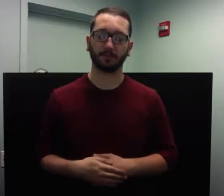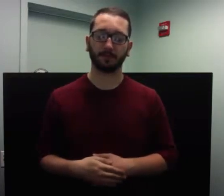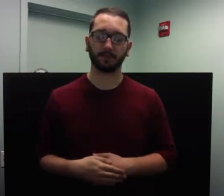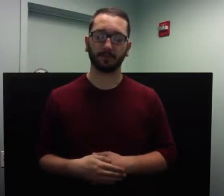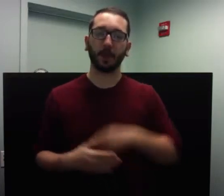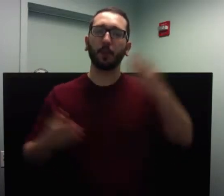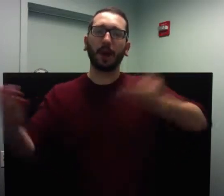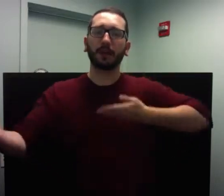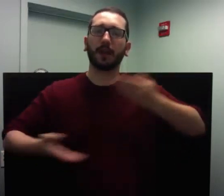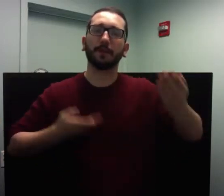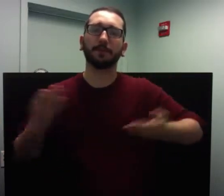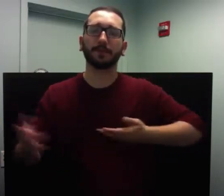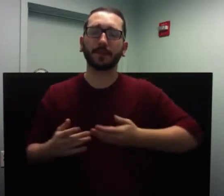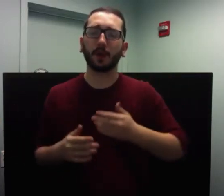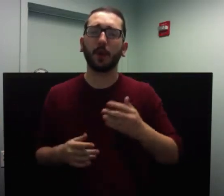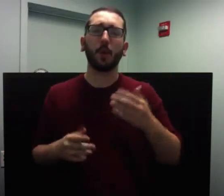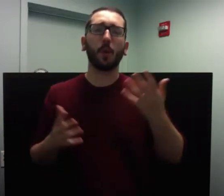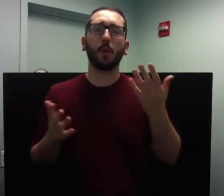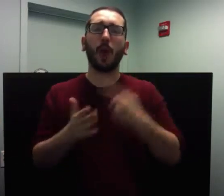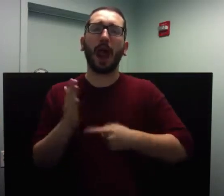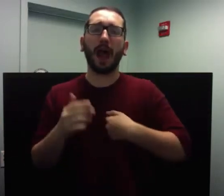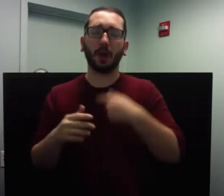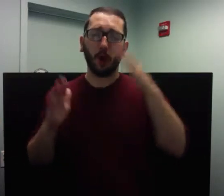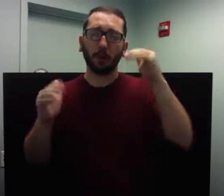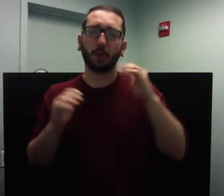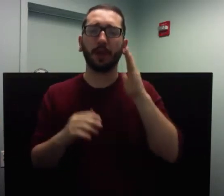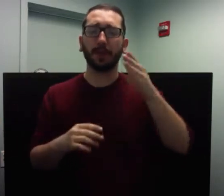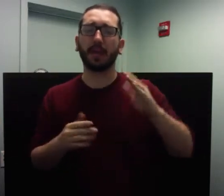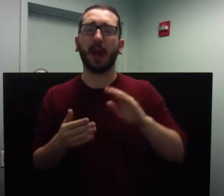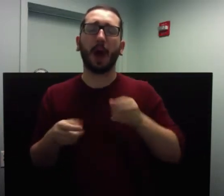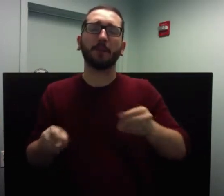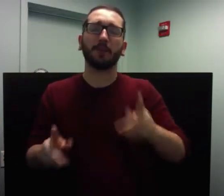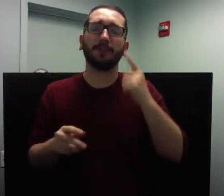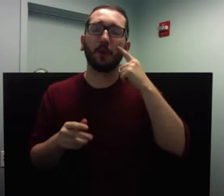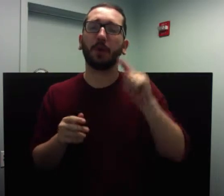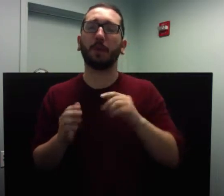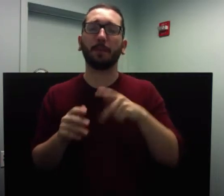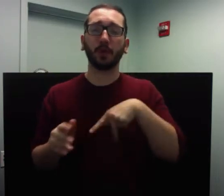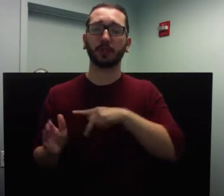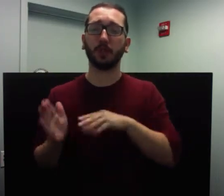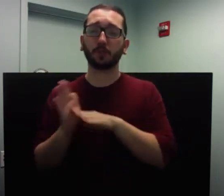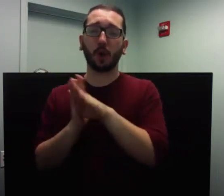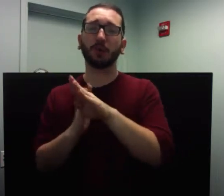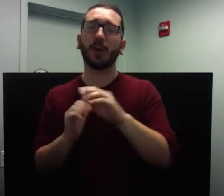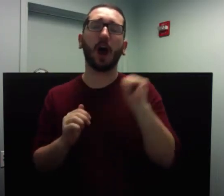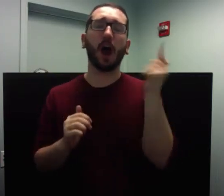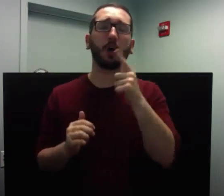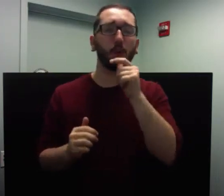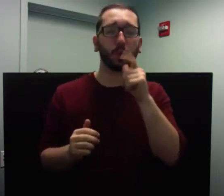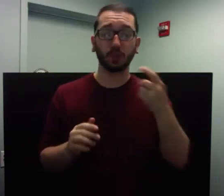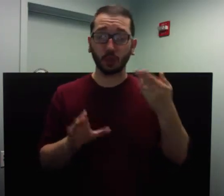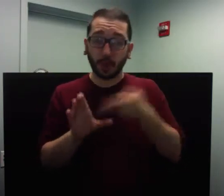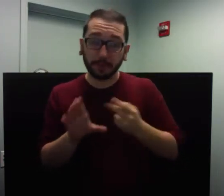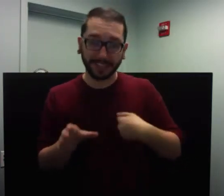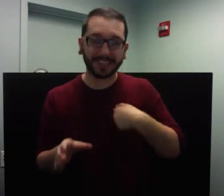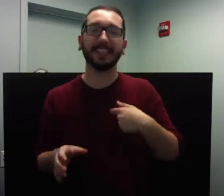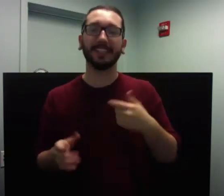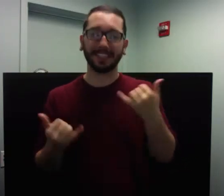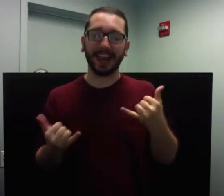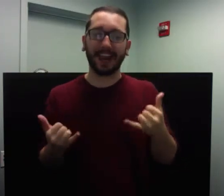Welcome to what I hope will be an opportunity for personal growth to all who join me today. My name is Jenna Castle,